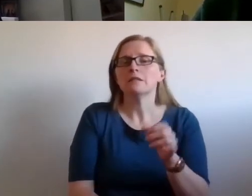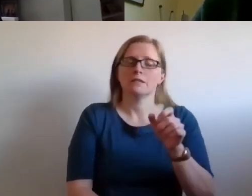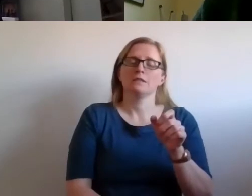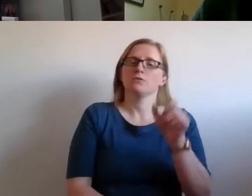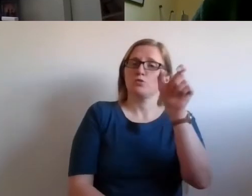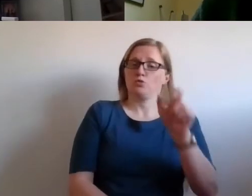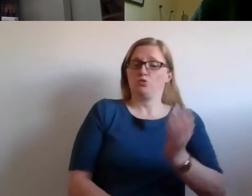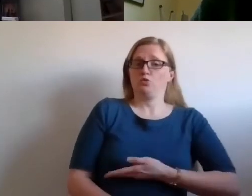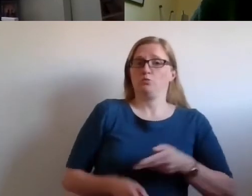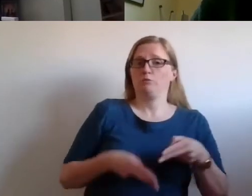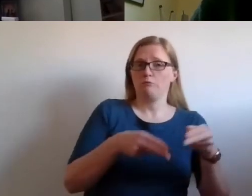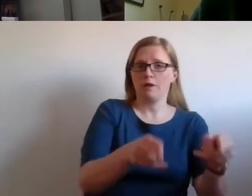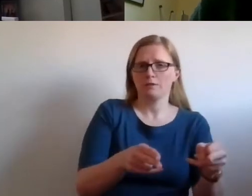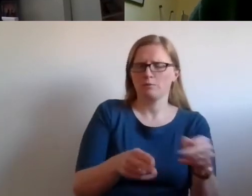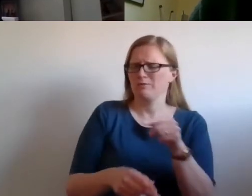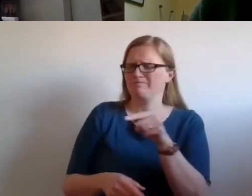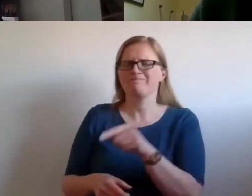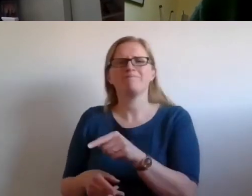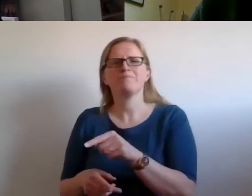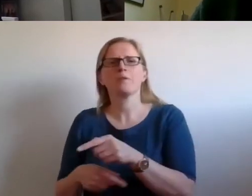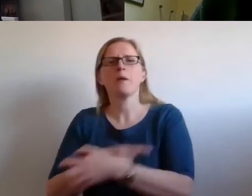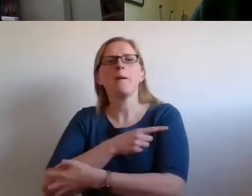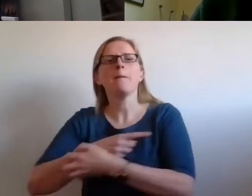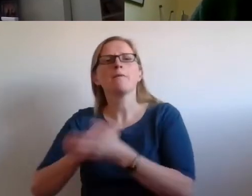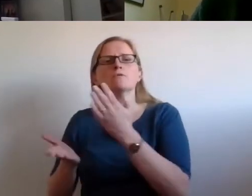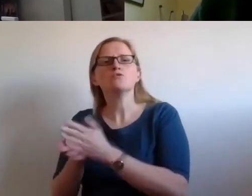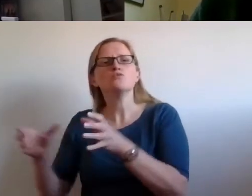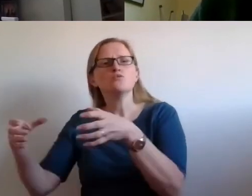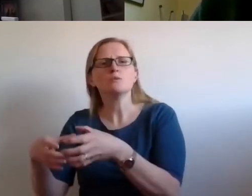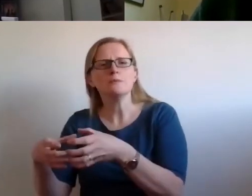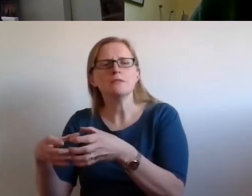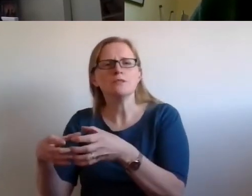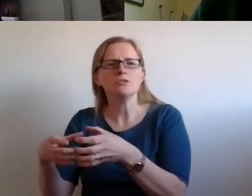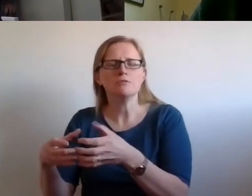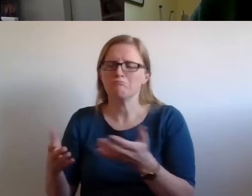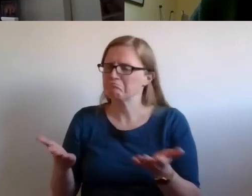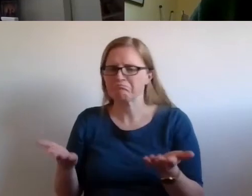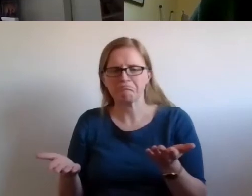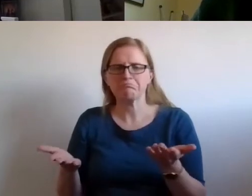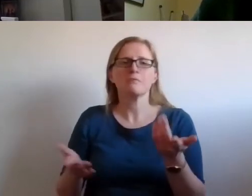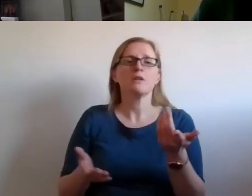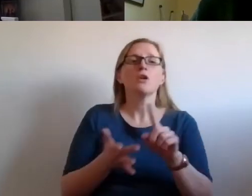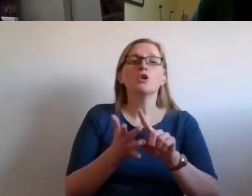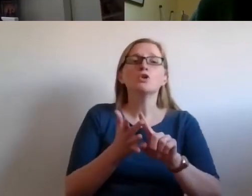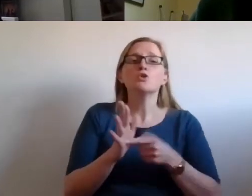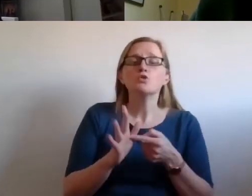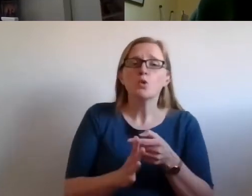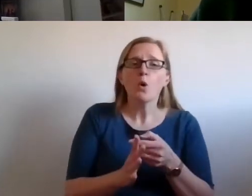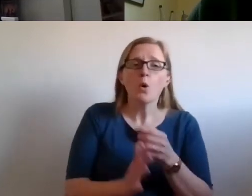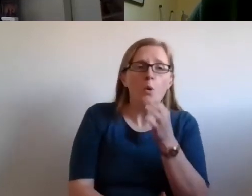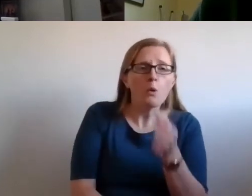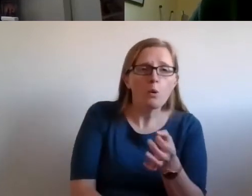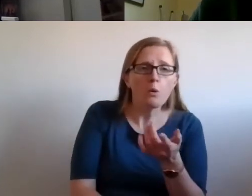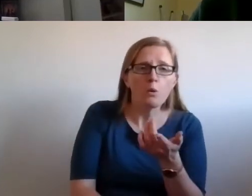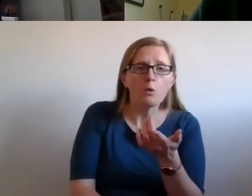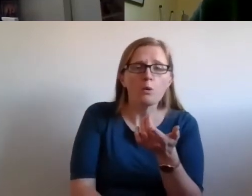and a poverty truth commission. And Joe's is about noting the kind of reference to tenants moving